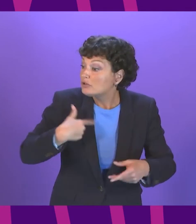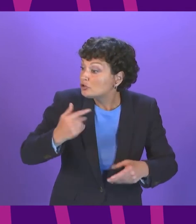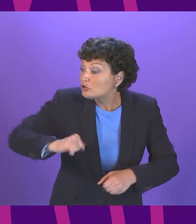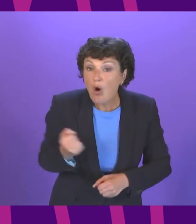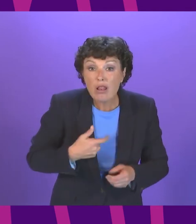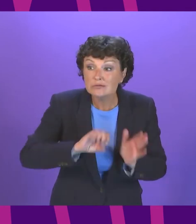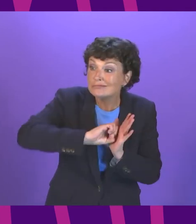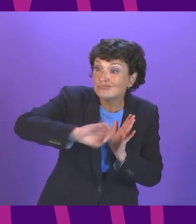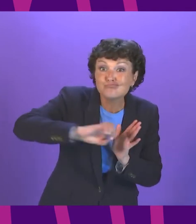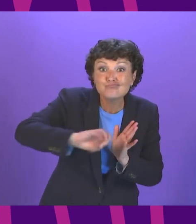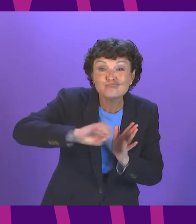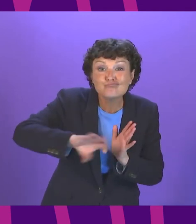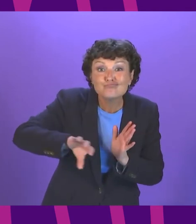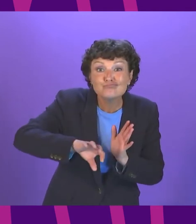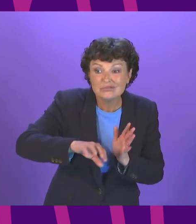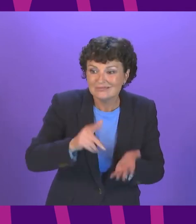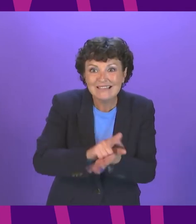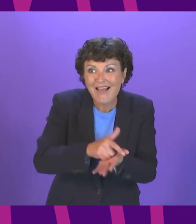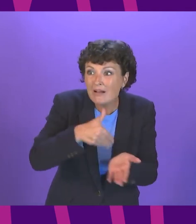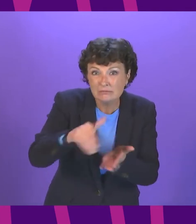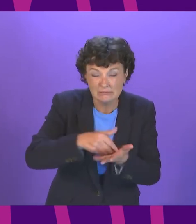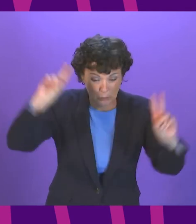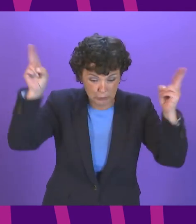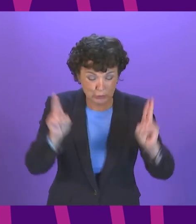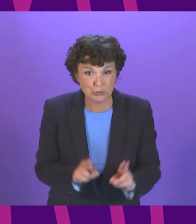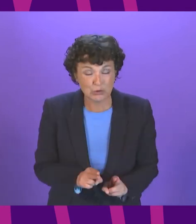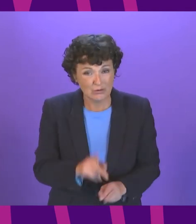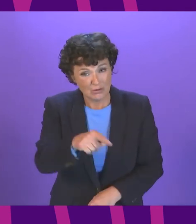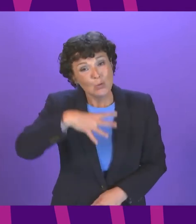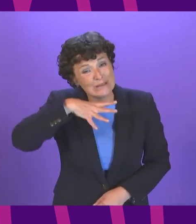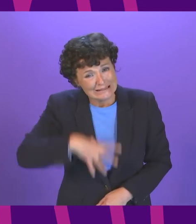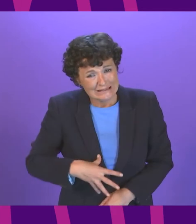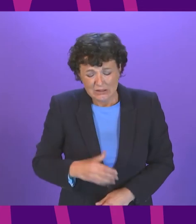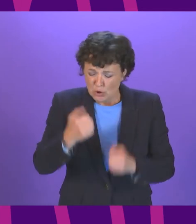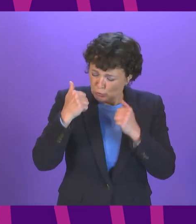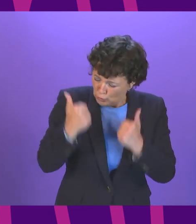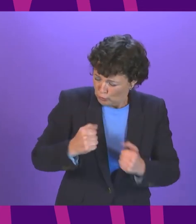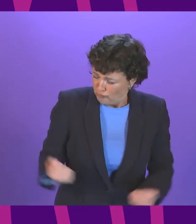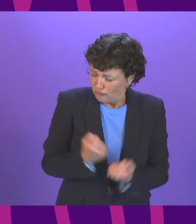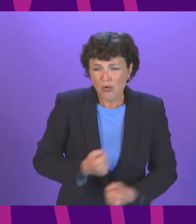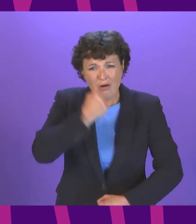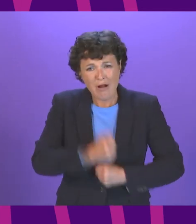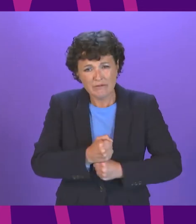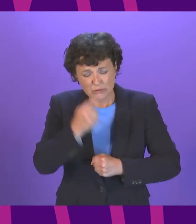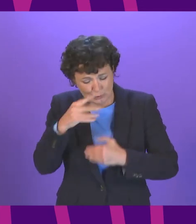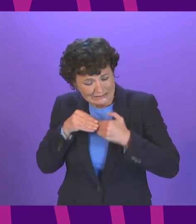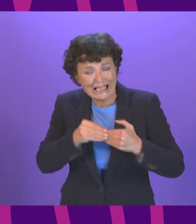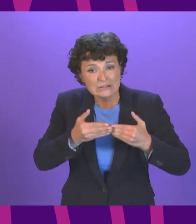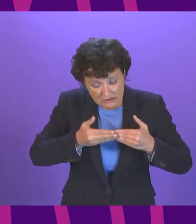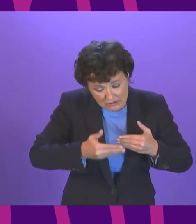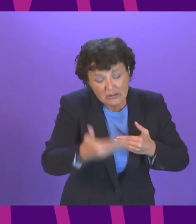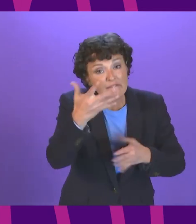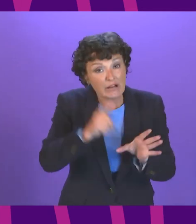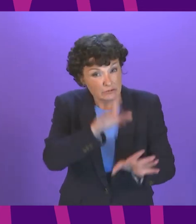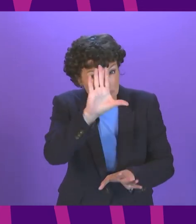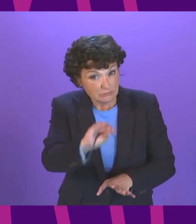at this time we need a steady hand a steady government to guide us through the next five years people in Scotland overwhelmingly voted for